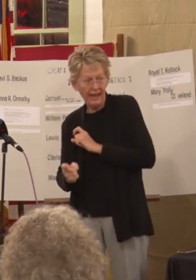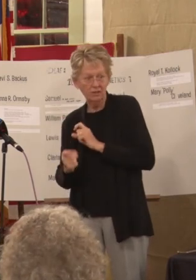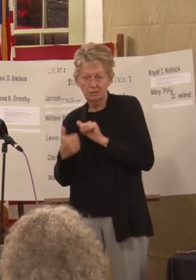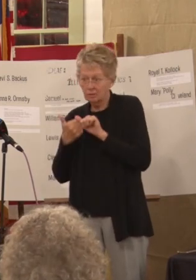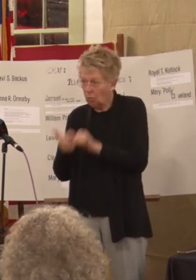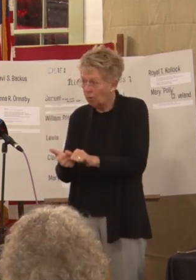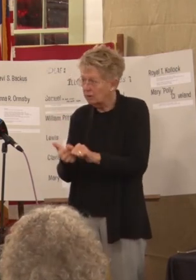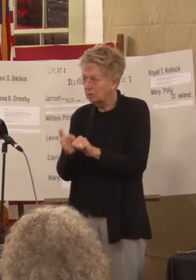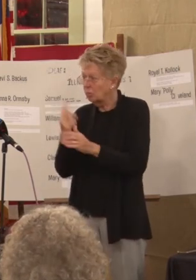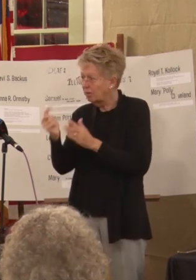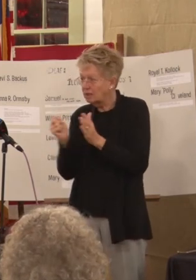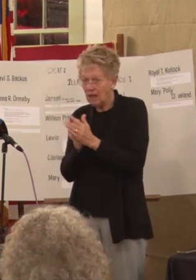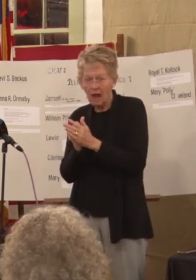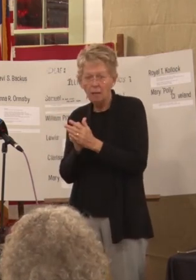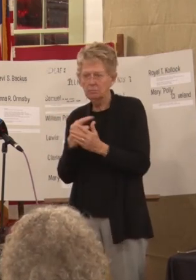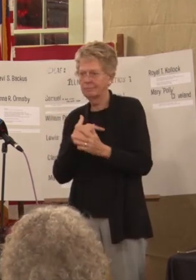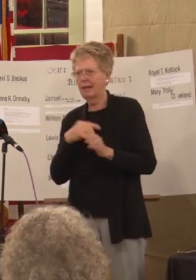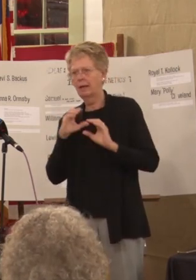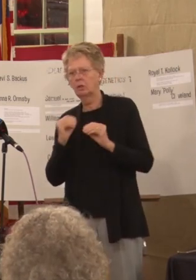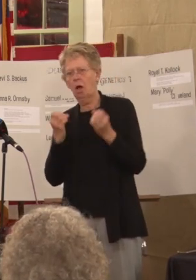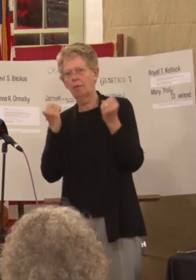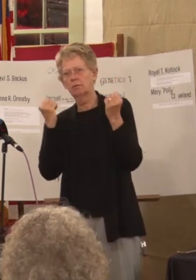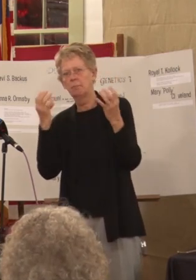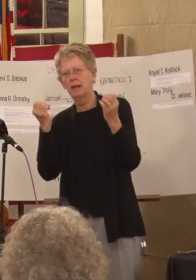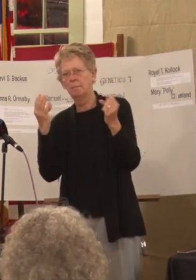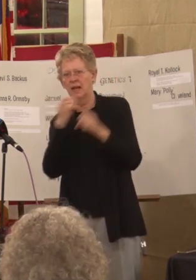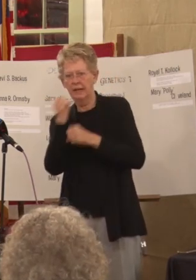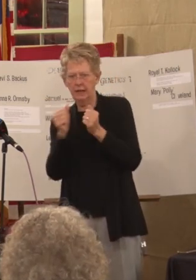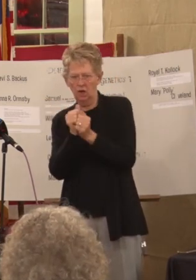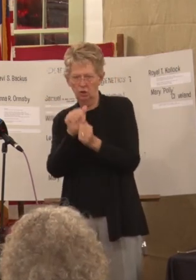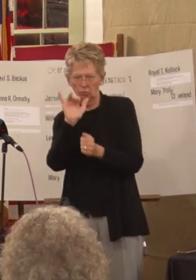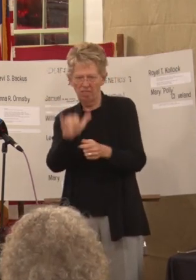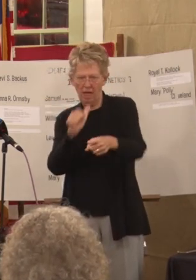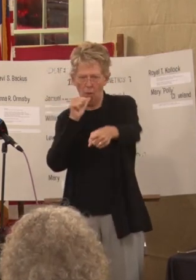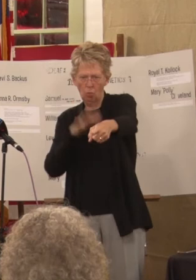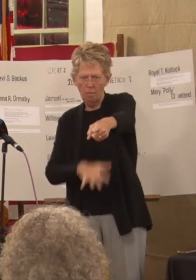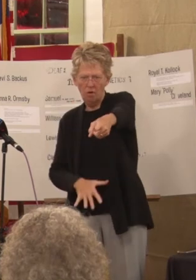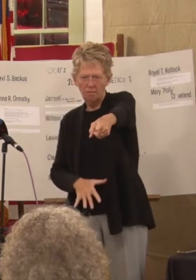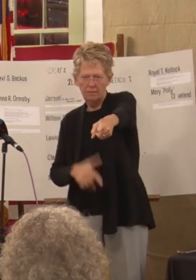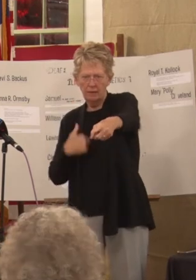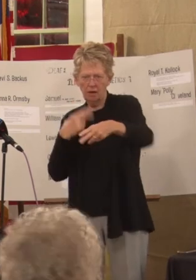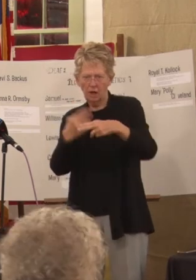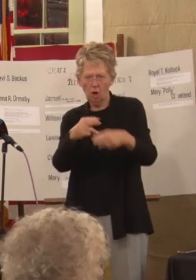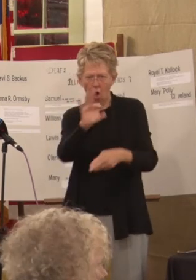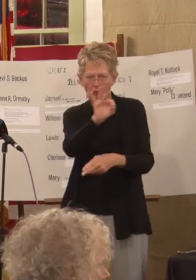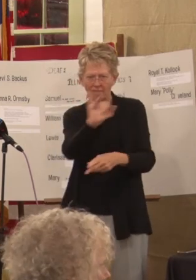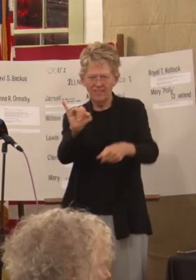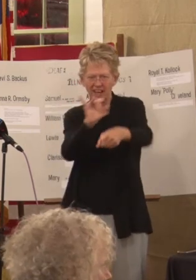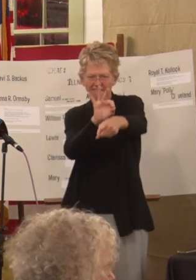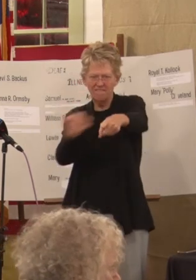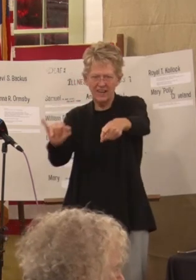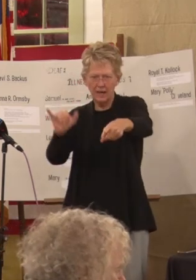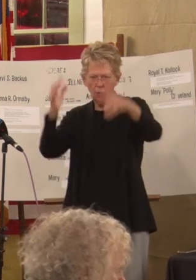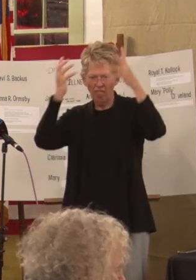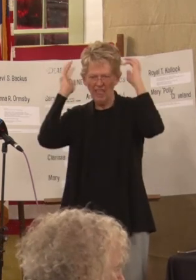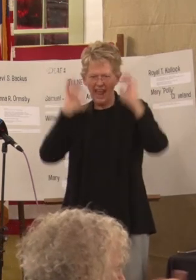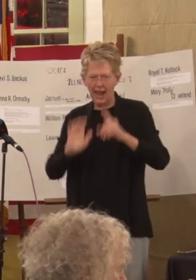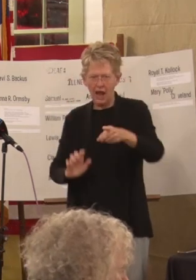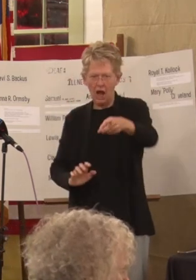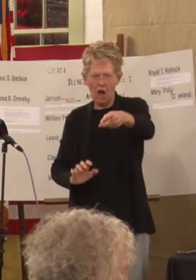you know I taught for many years with this woman over here and I call her Fifi with the hair you